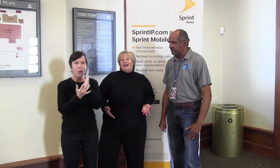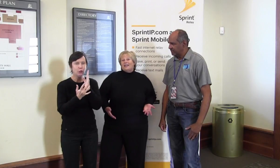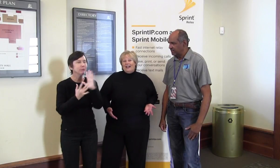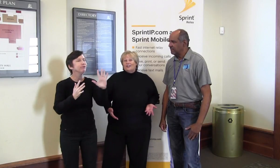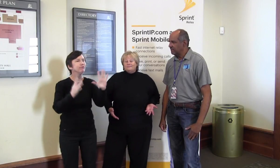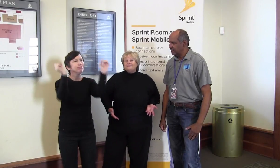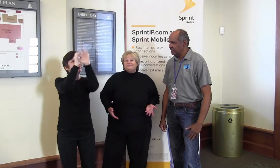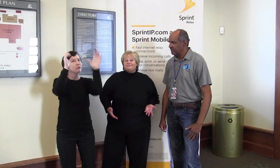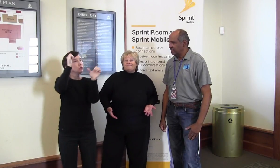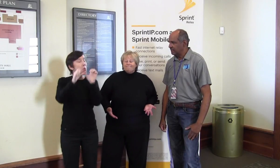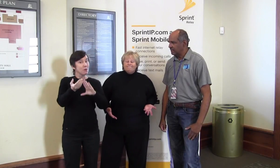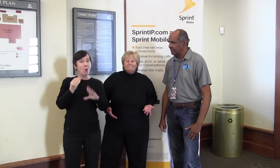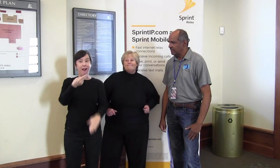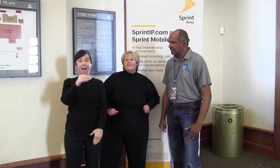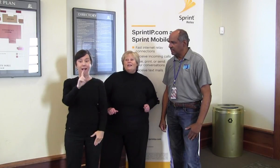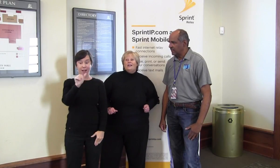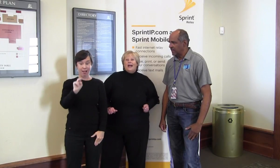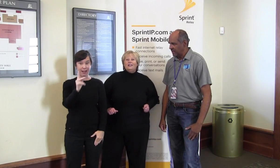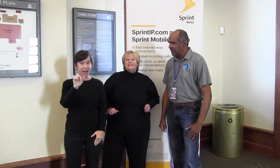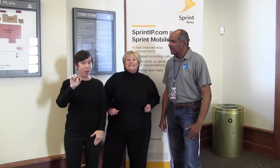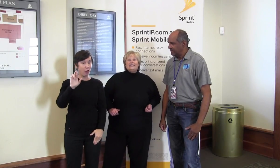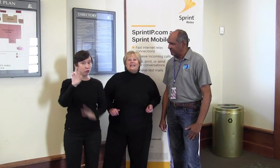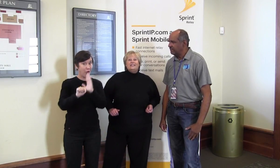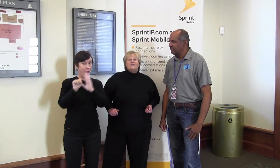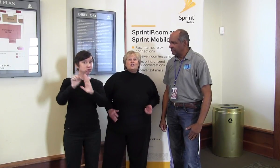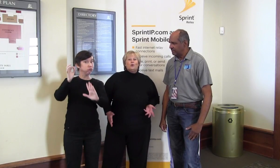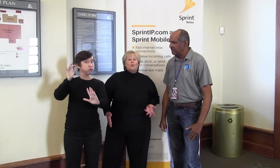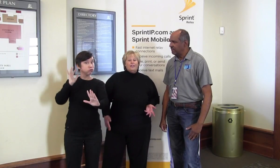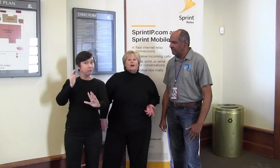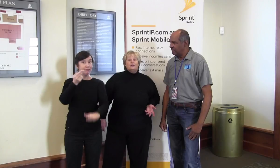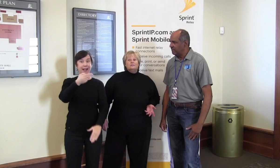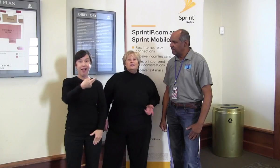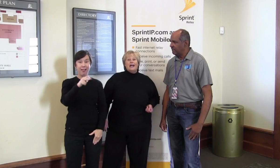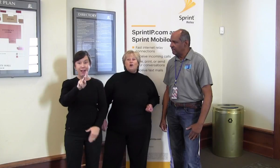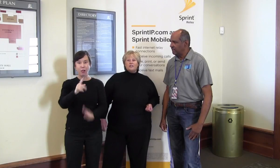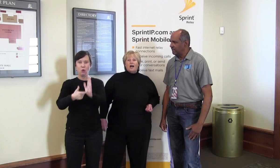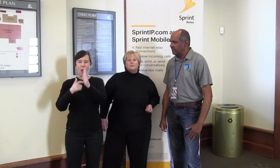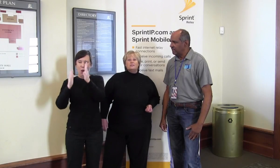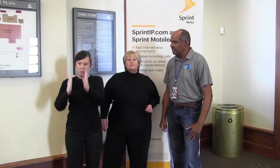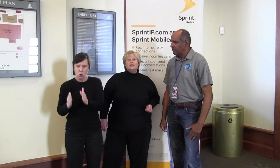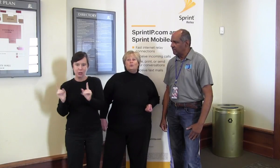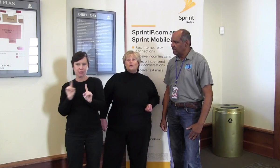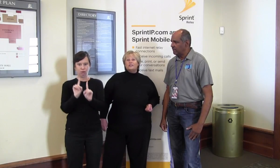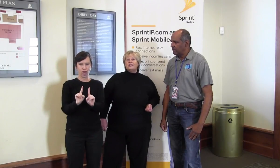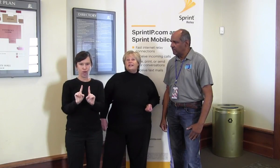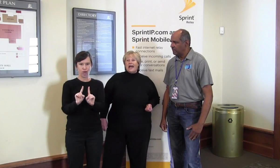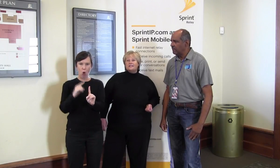Helen Keller, Helen needed an individual with her at all times in order to connect